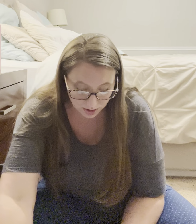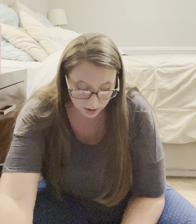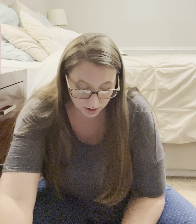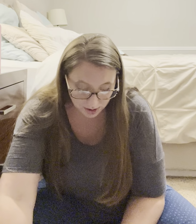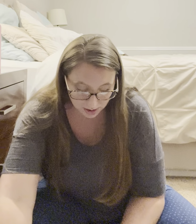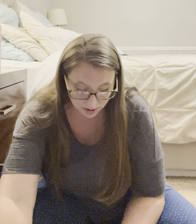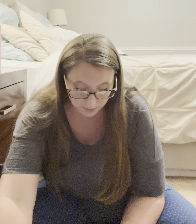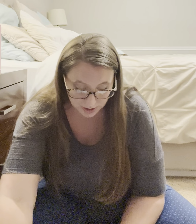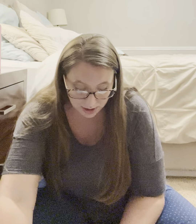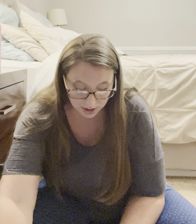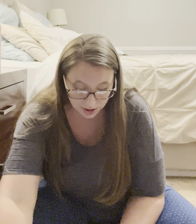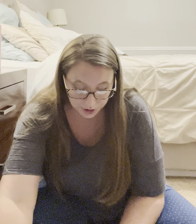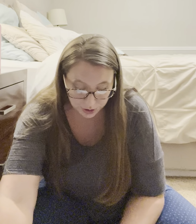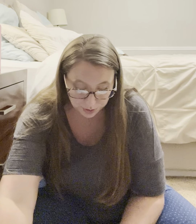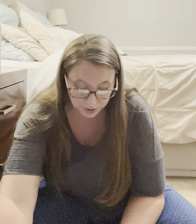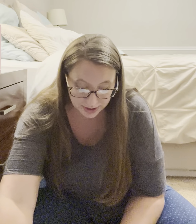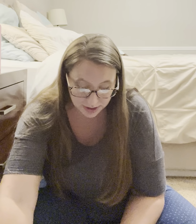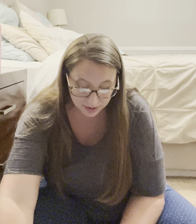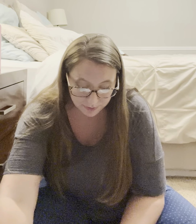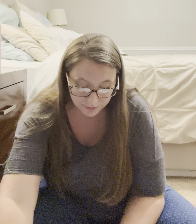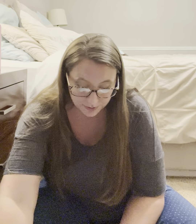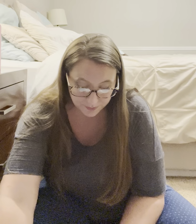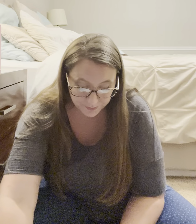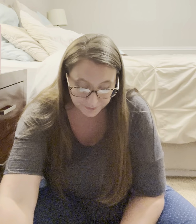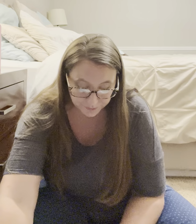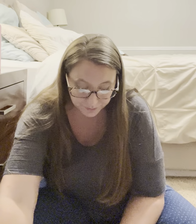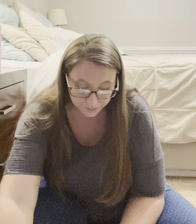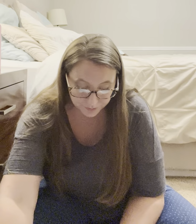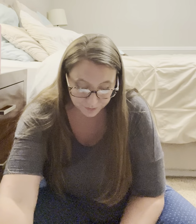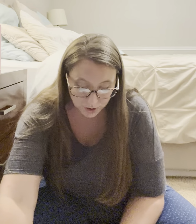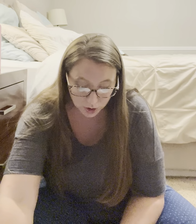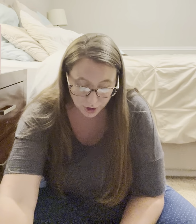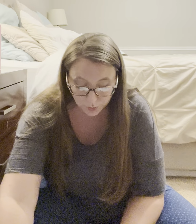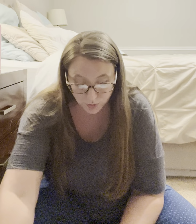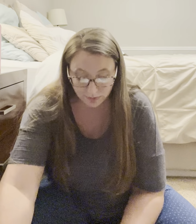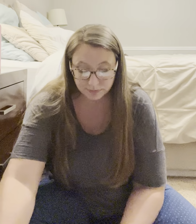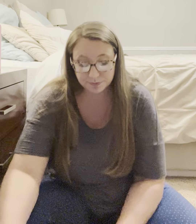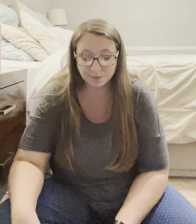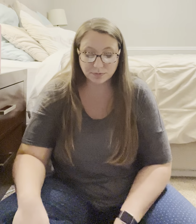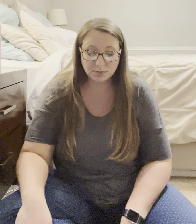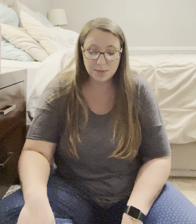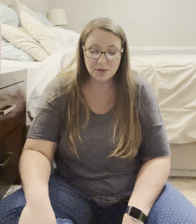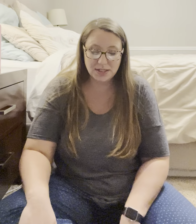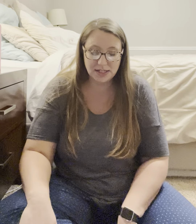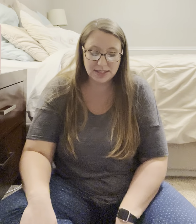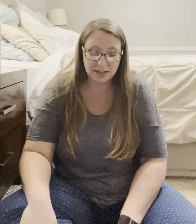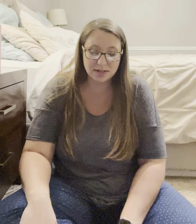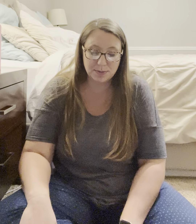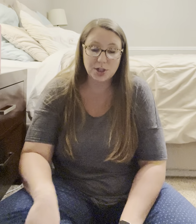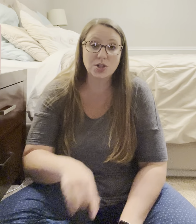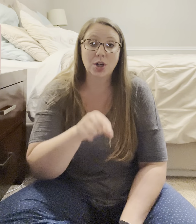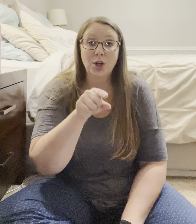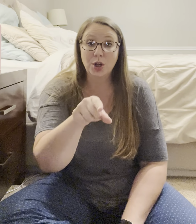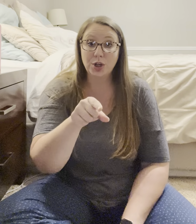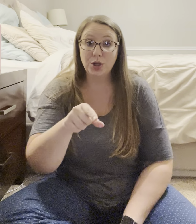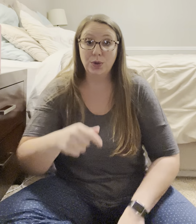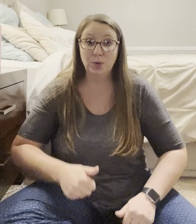Um, you live alone. It's the exact interpretation. You